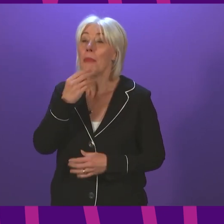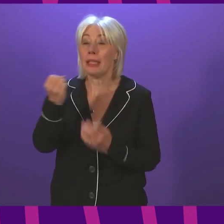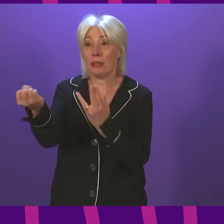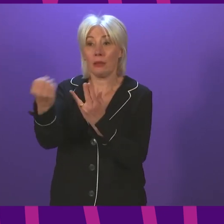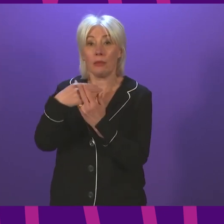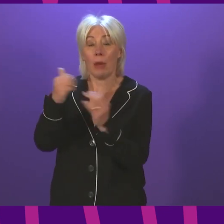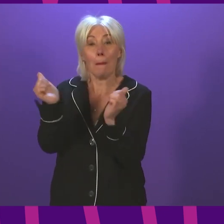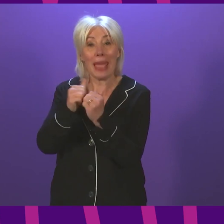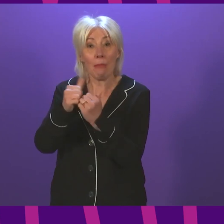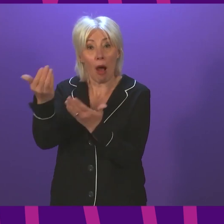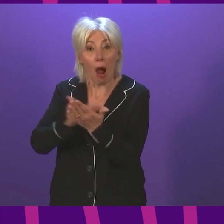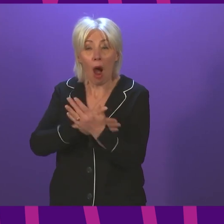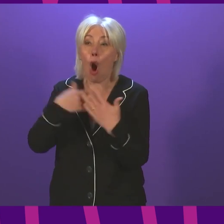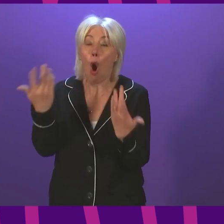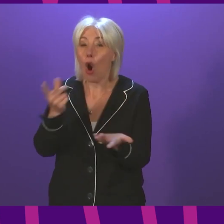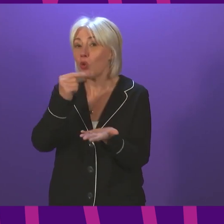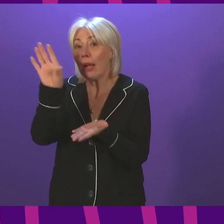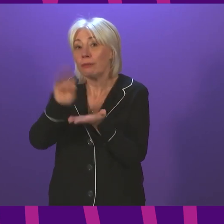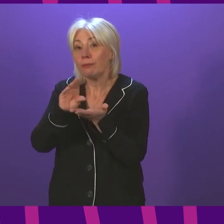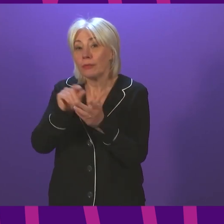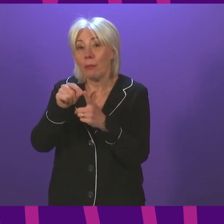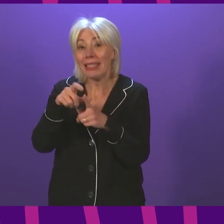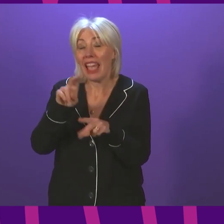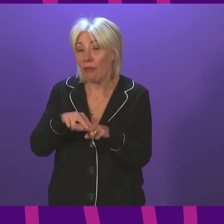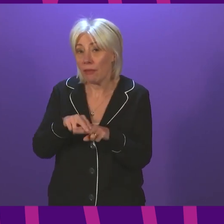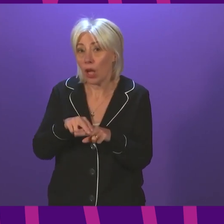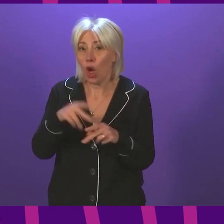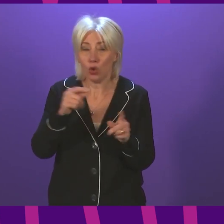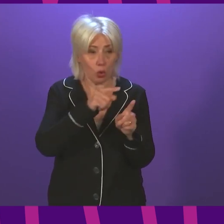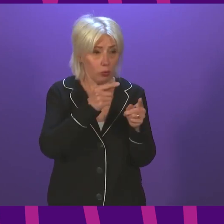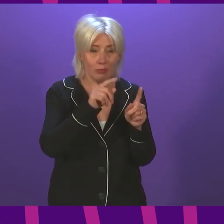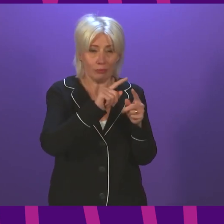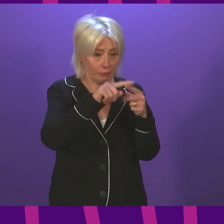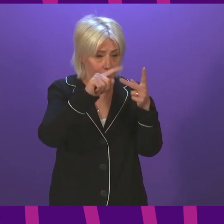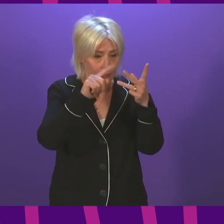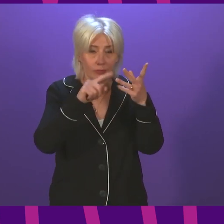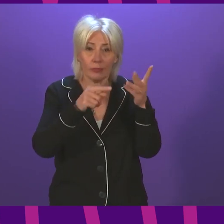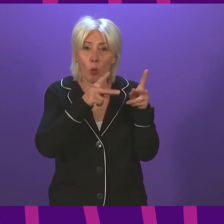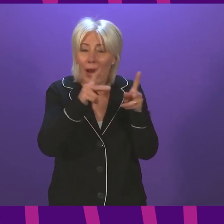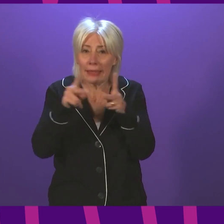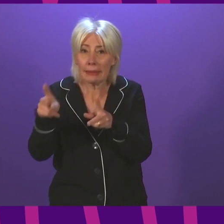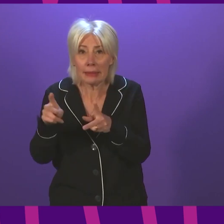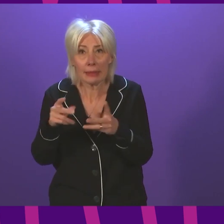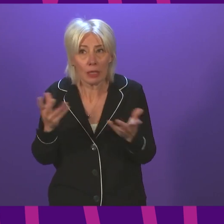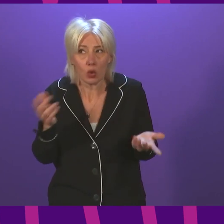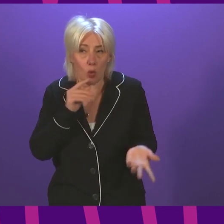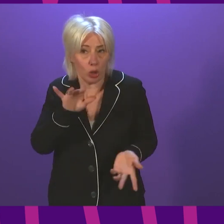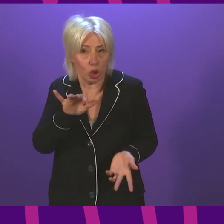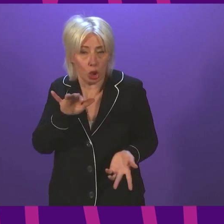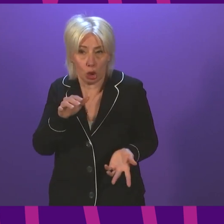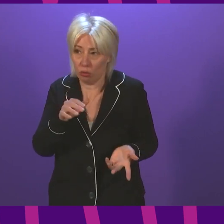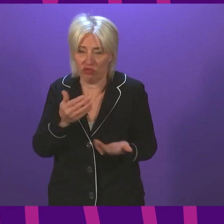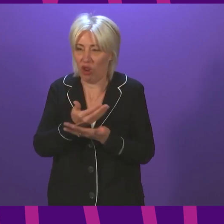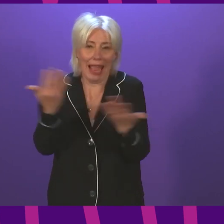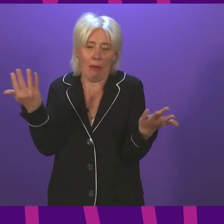or download a PDF. So it's important that we continue to have those alternatives in place and they will be in place for